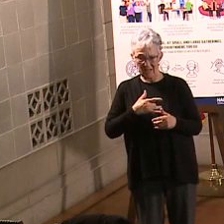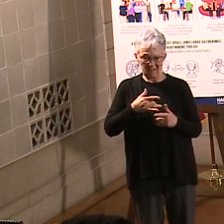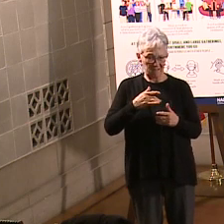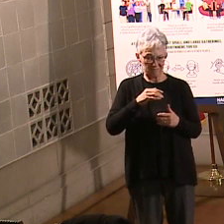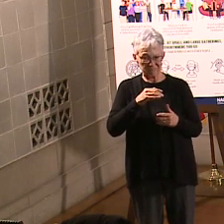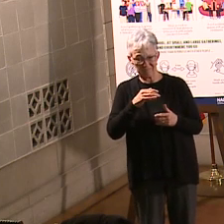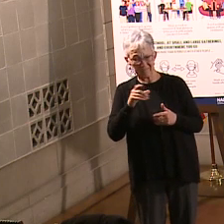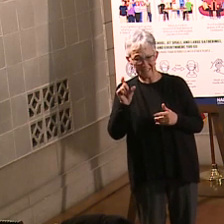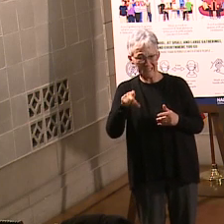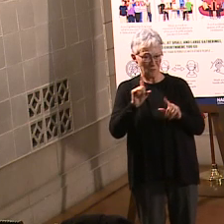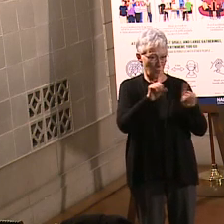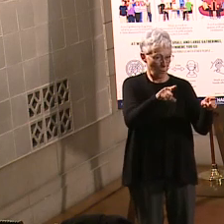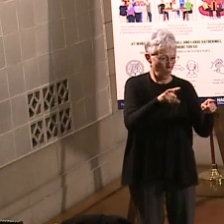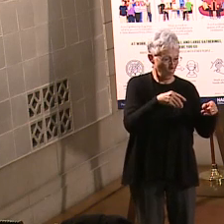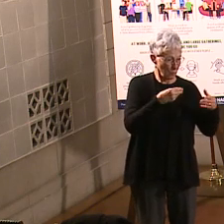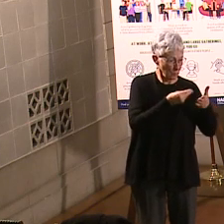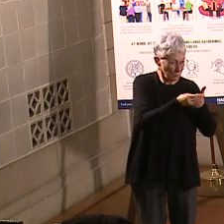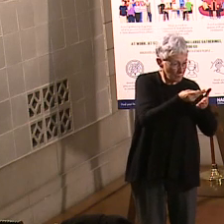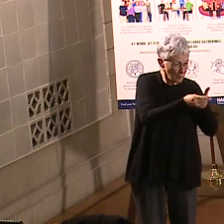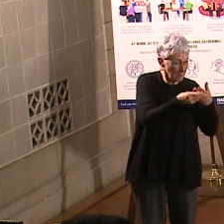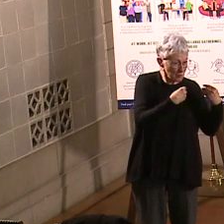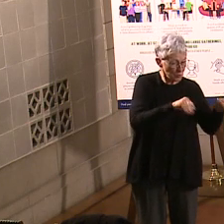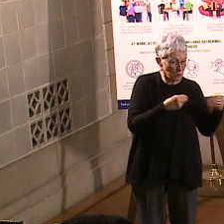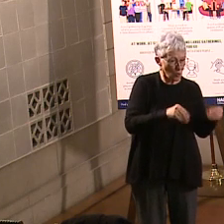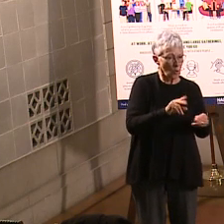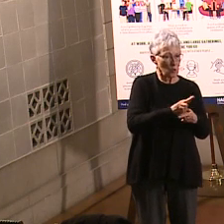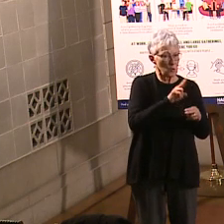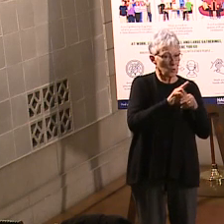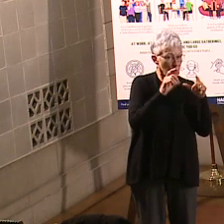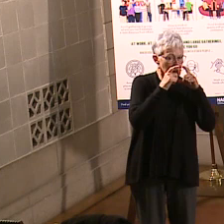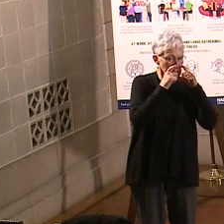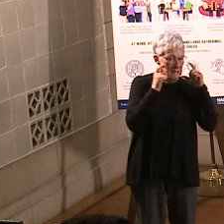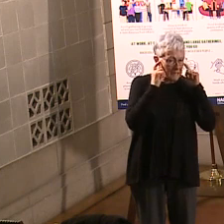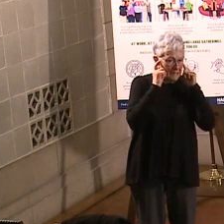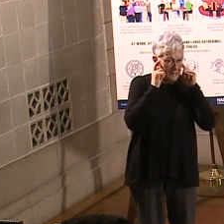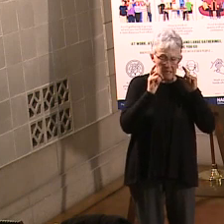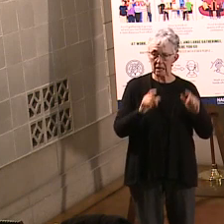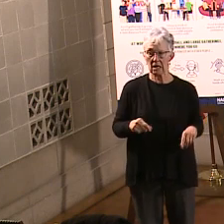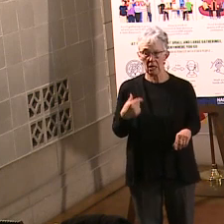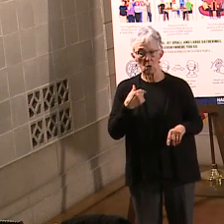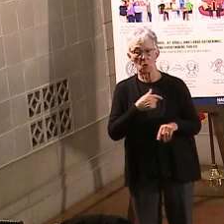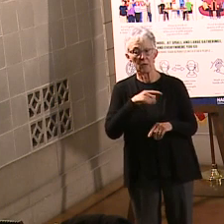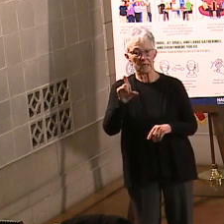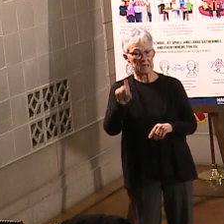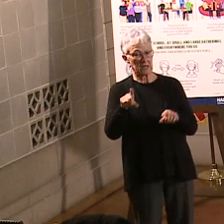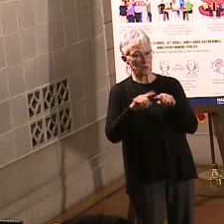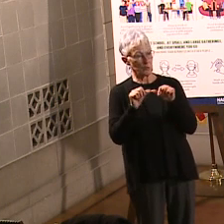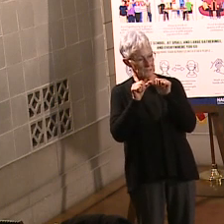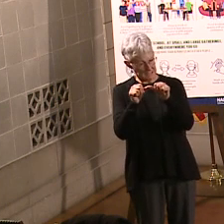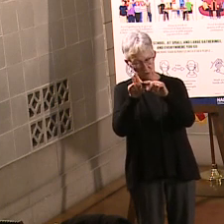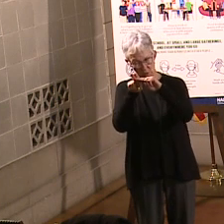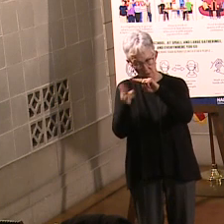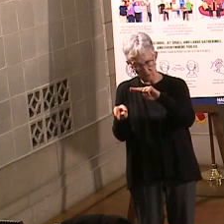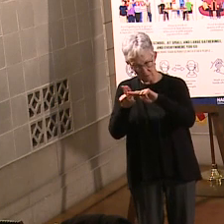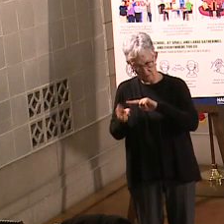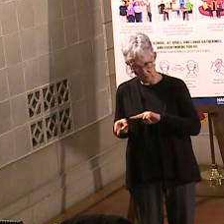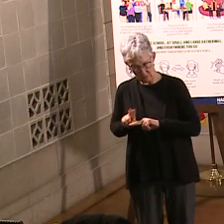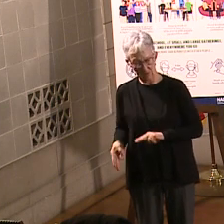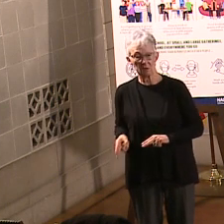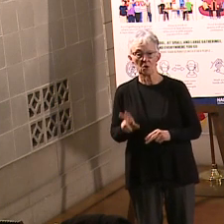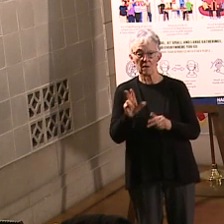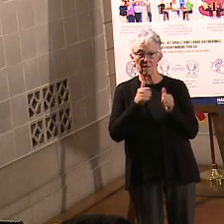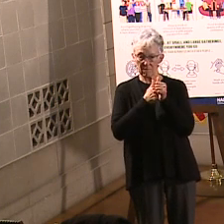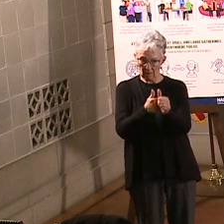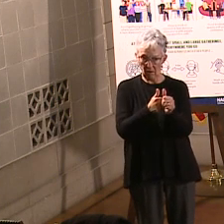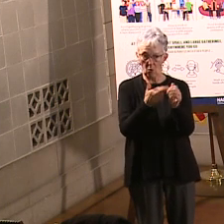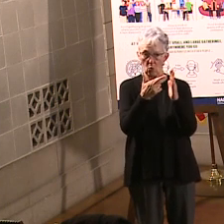hospitalizations were in September, right? We'll have to get down to about the 200 neighborhood for us to be where we were in September. So we need people to continue to please use all